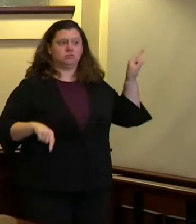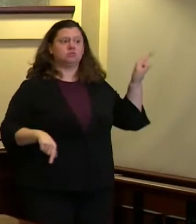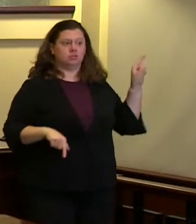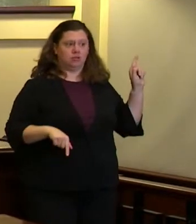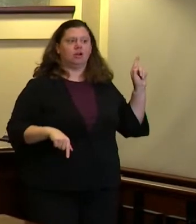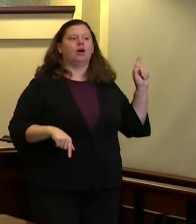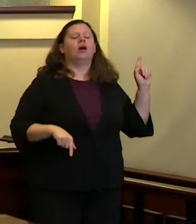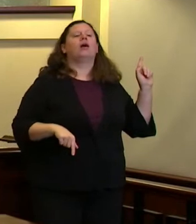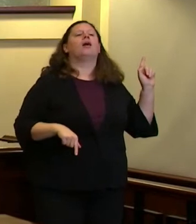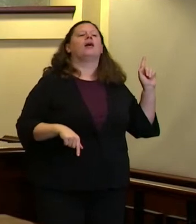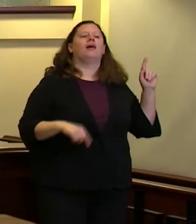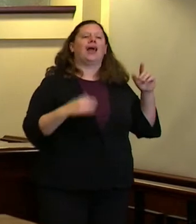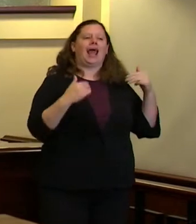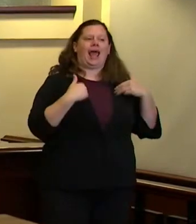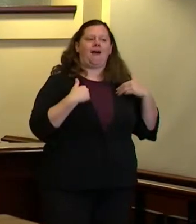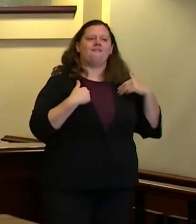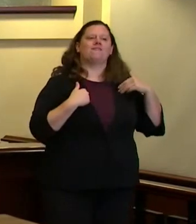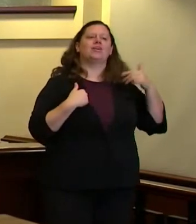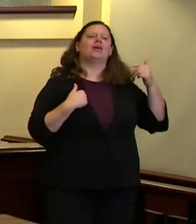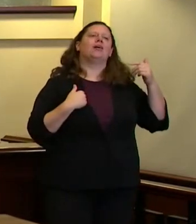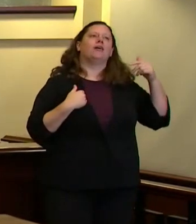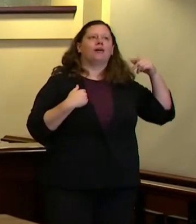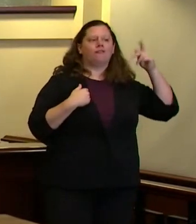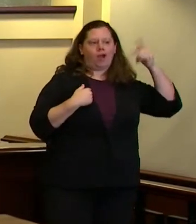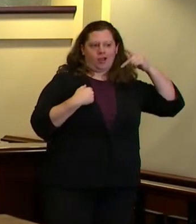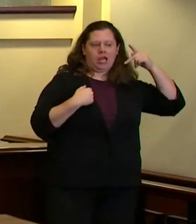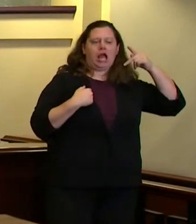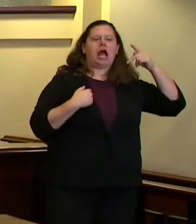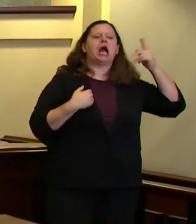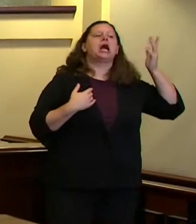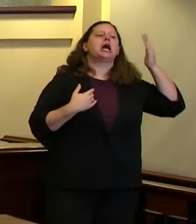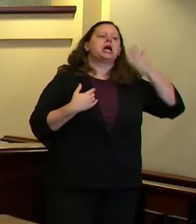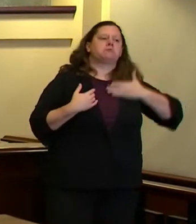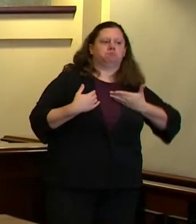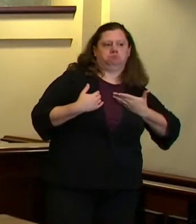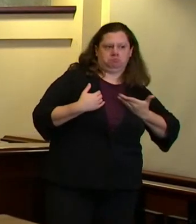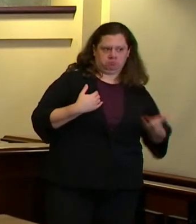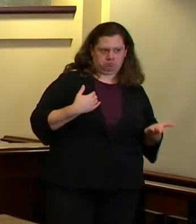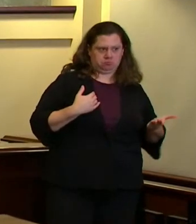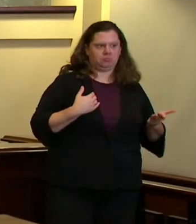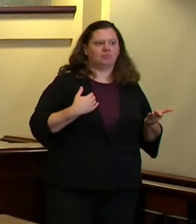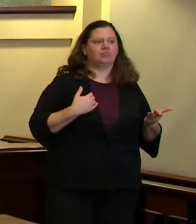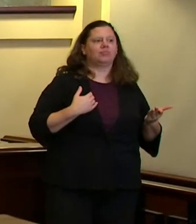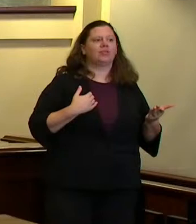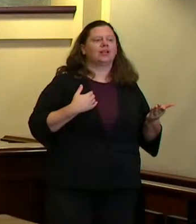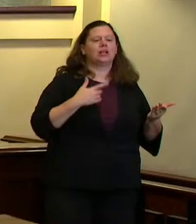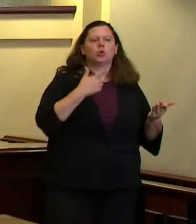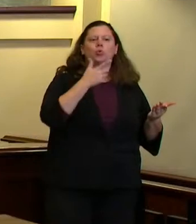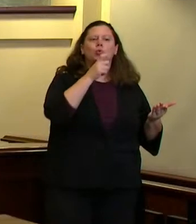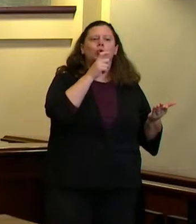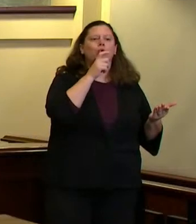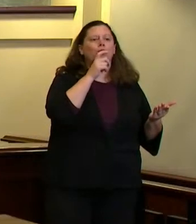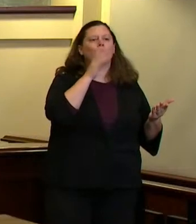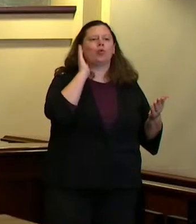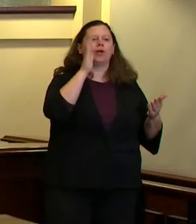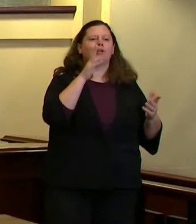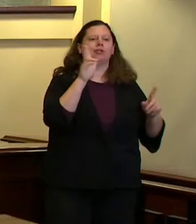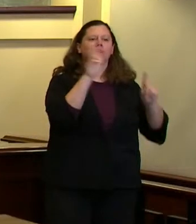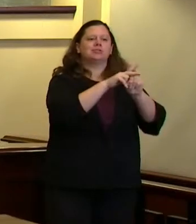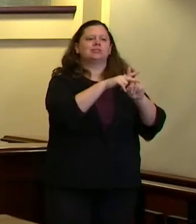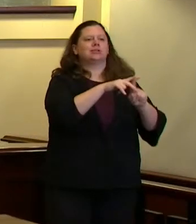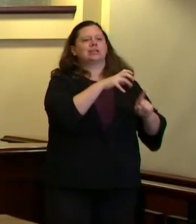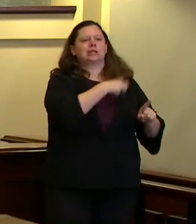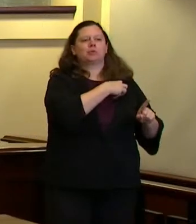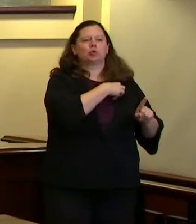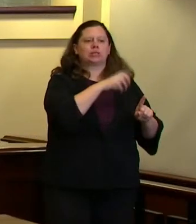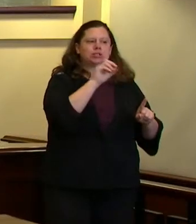agreement around deputization but as the elected official who is responsible for